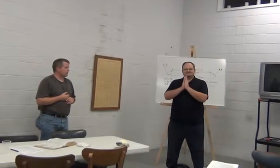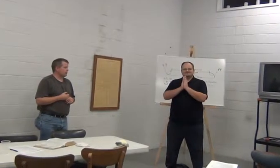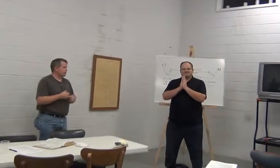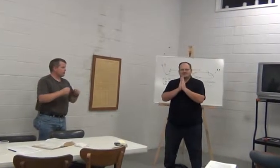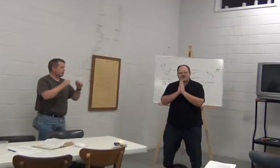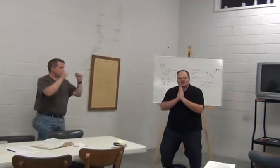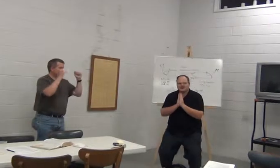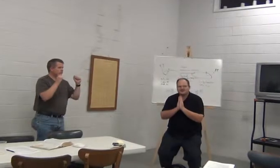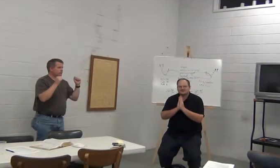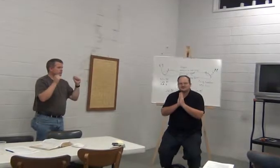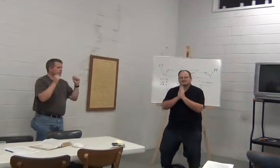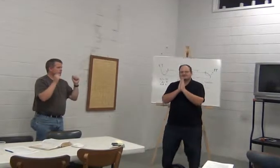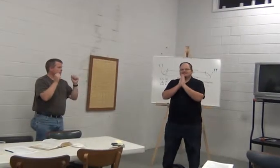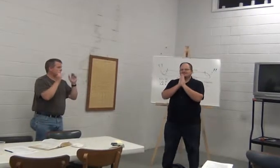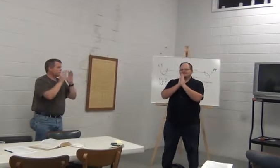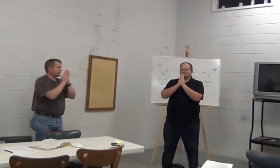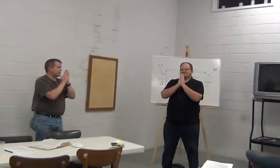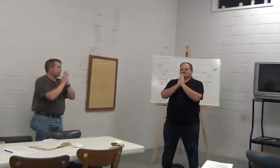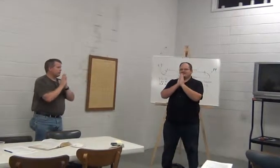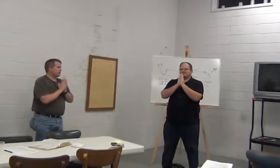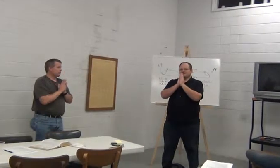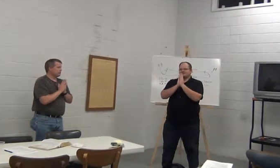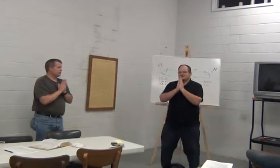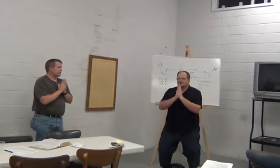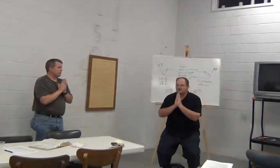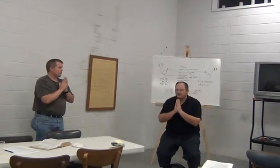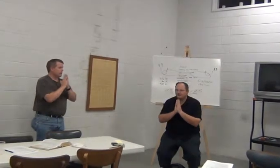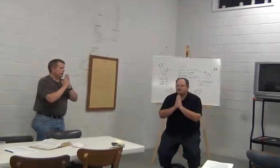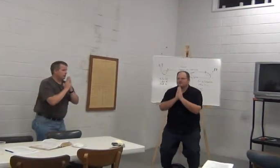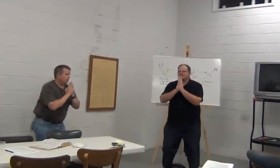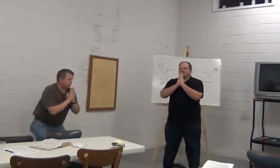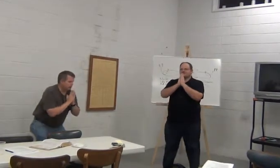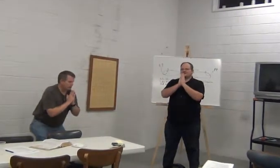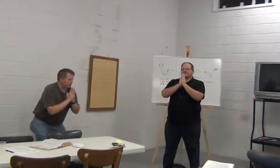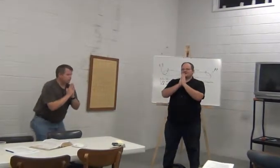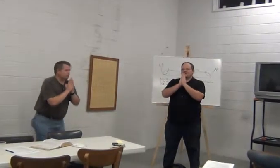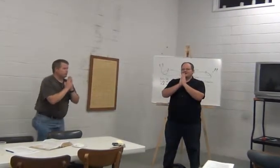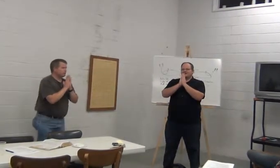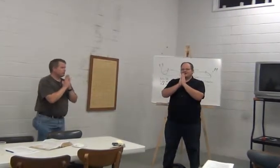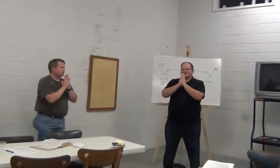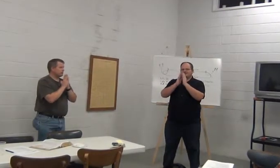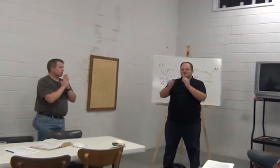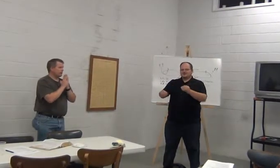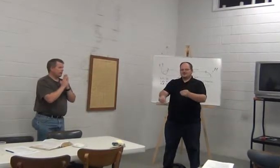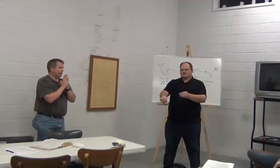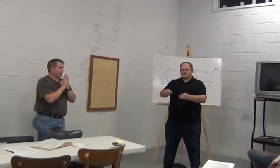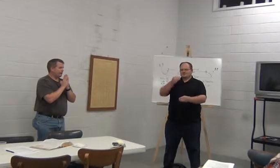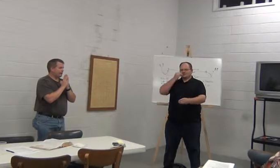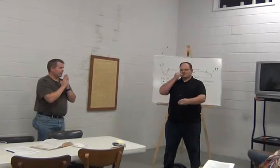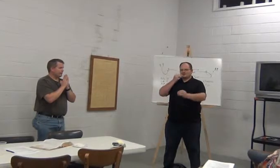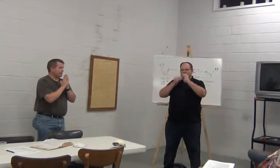Be baptized. Be baptized. Everybody go down in the water. Be baptized. All right. And then do Lord's Supper.